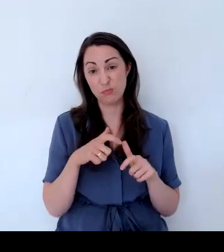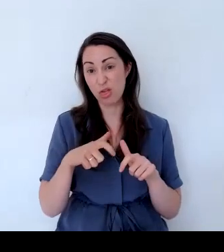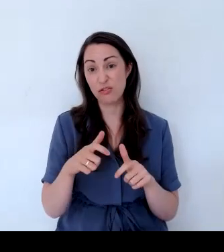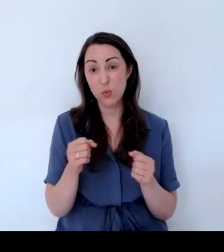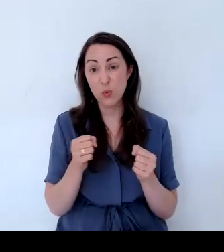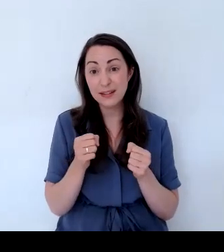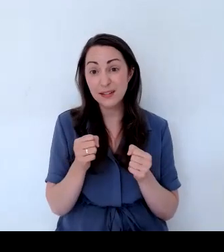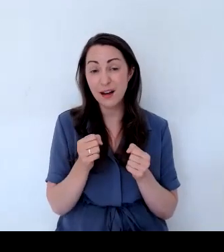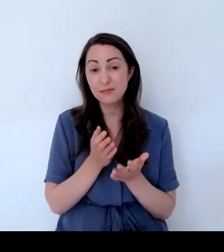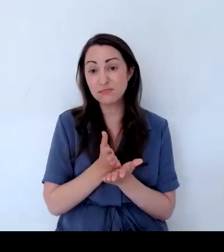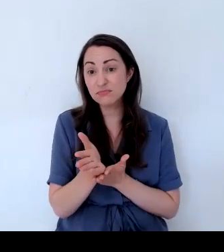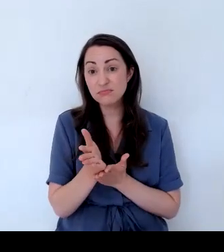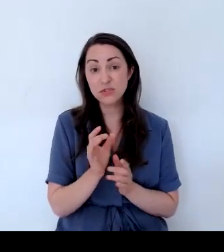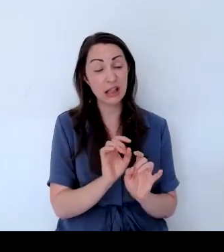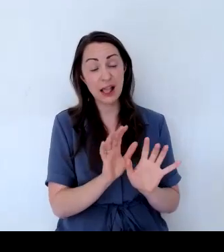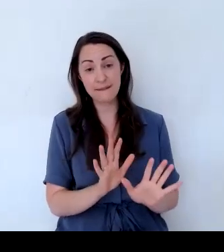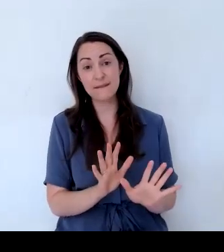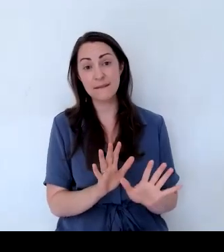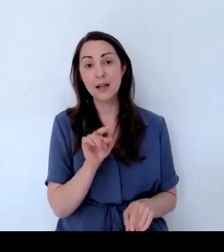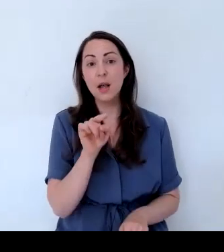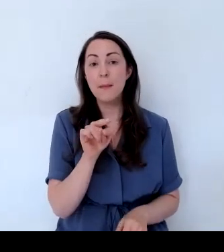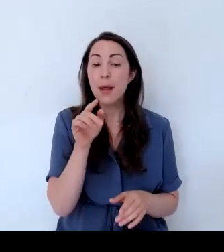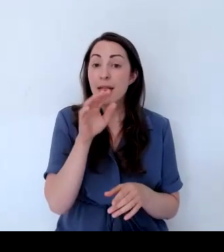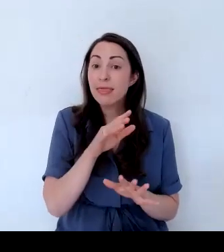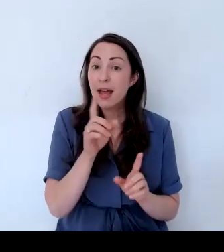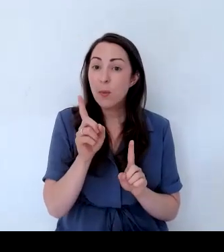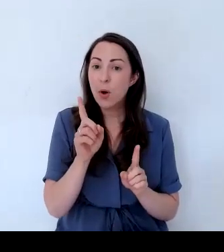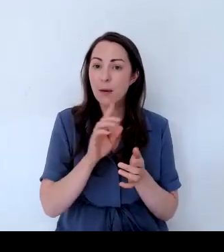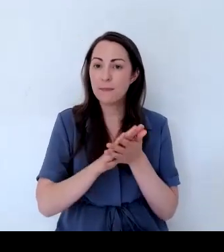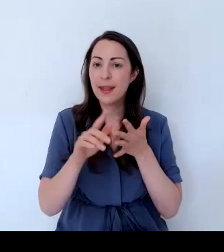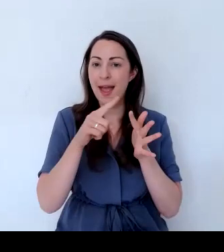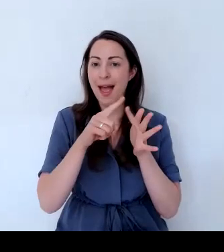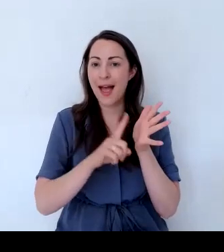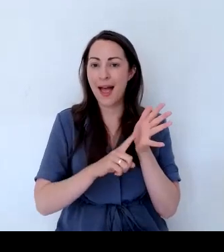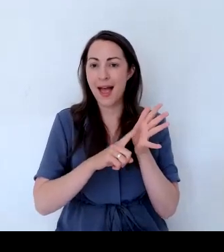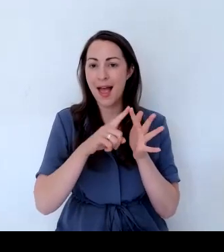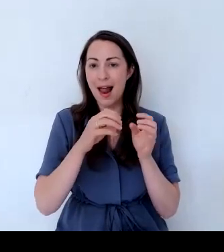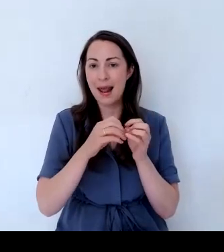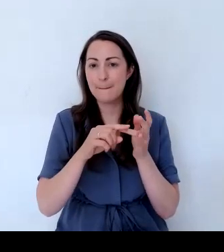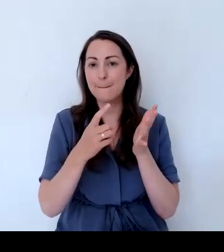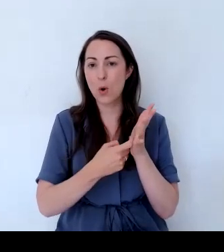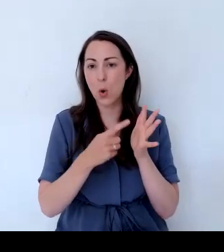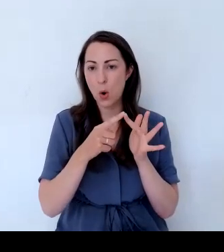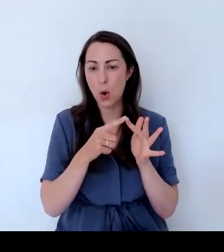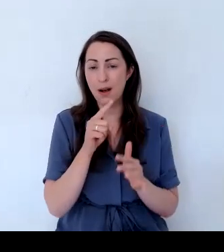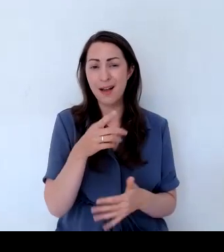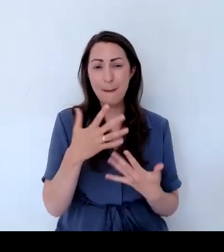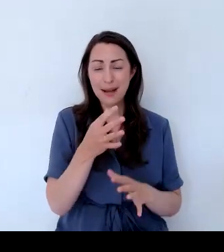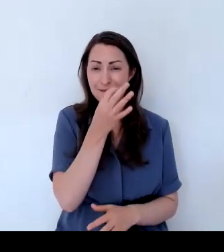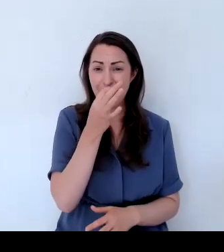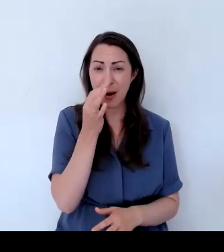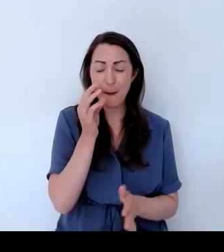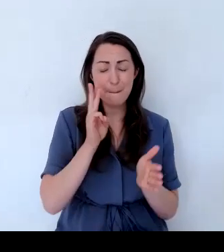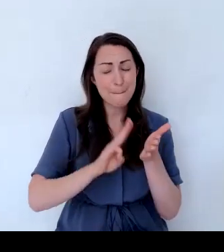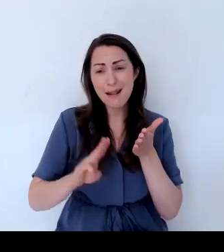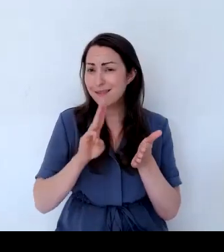hellibor. And this hellibor has flowered for months. And now you can